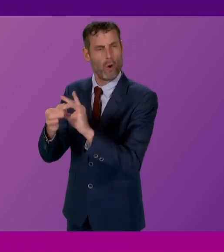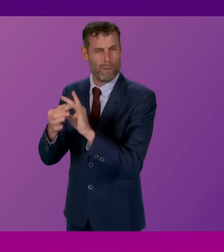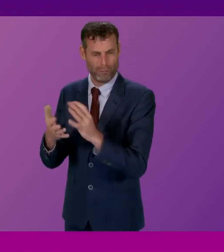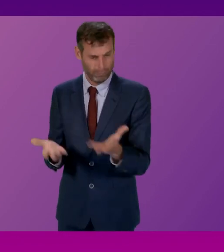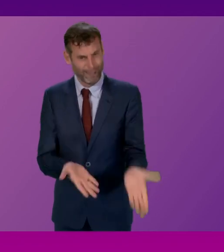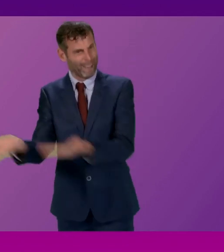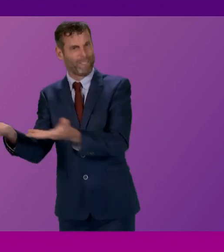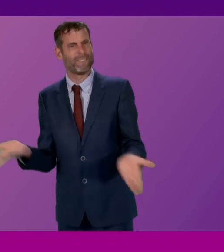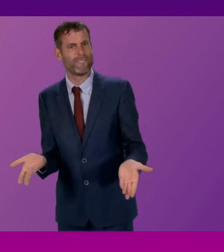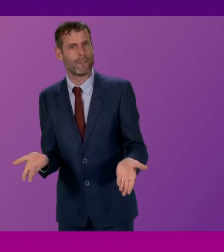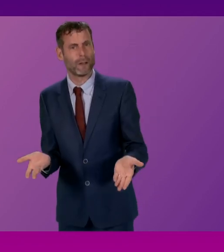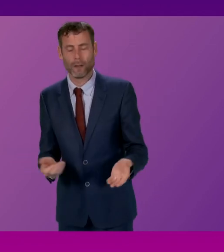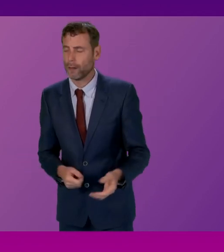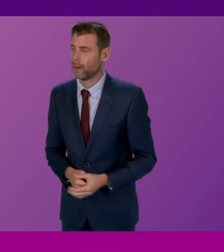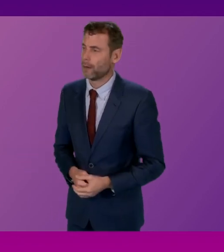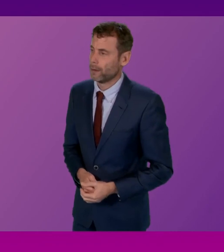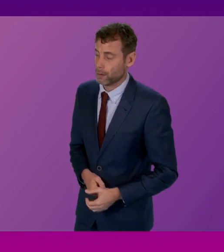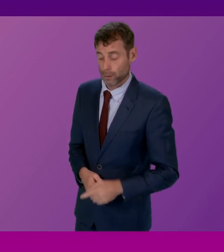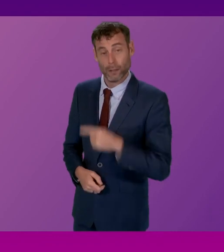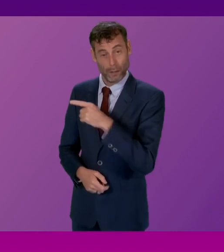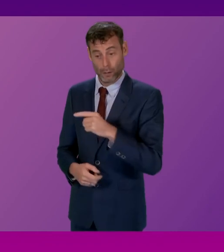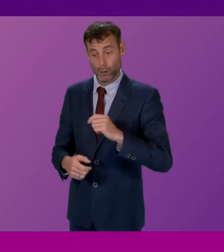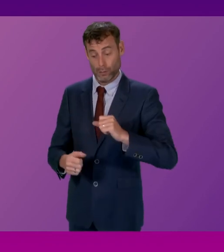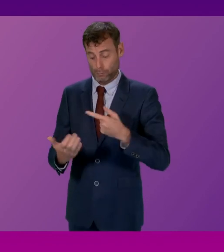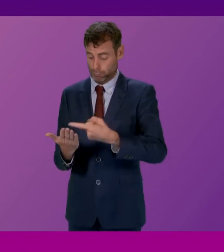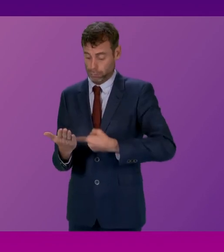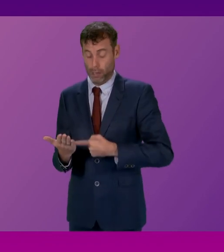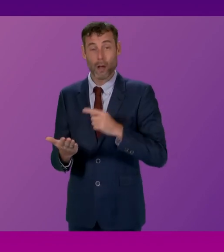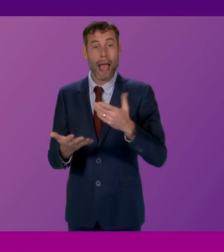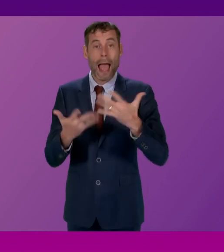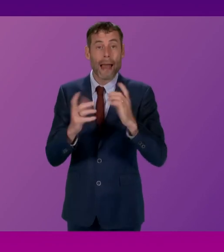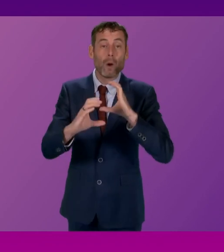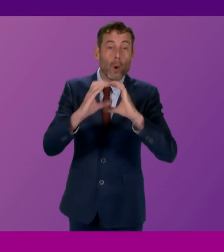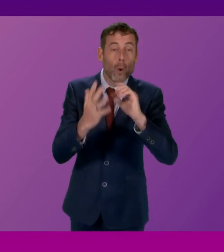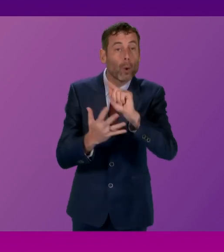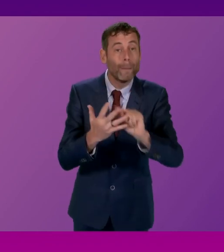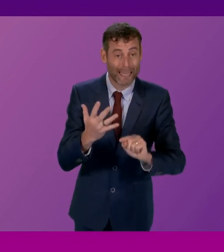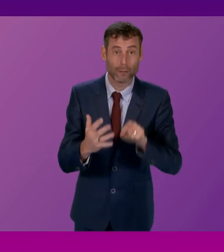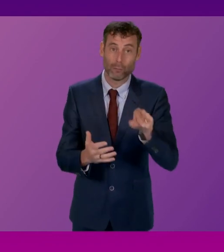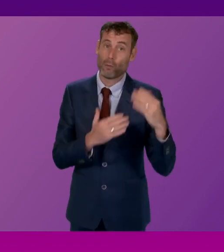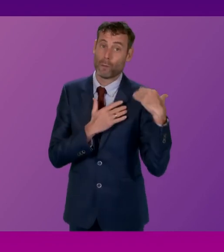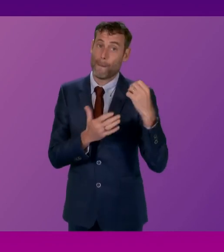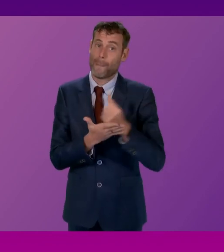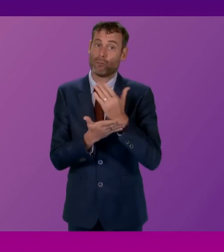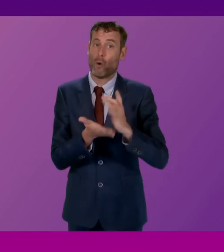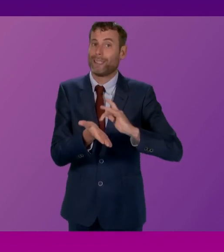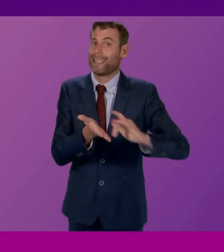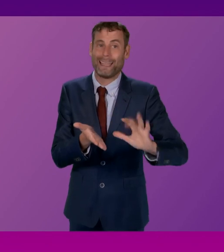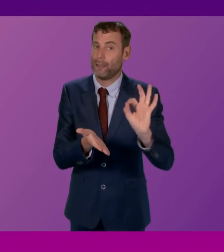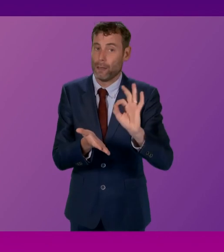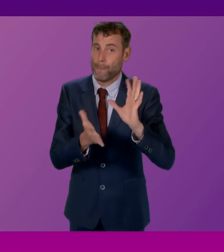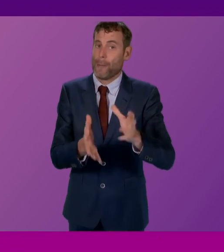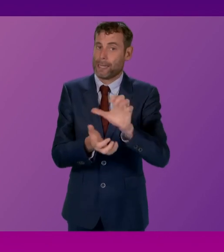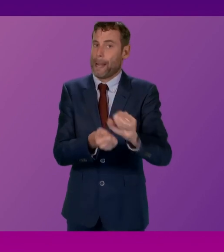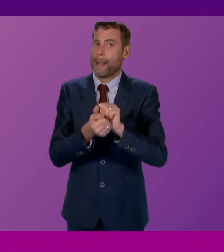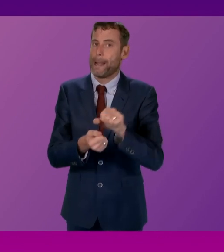requiring officials to retain records. The SNP business manager, George Adam, told this parliament in